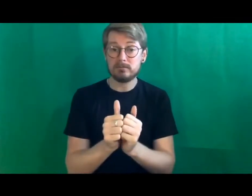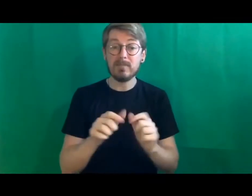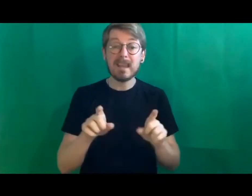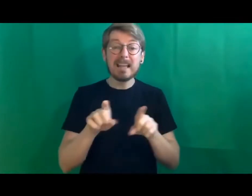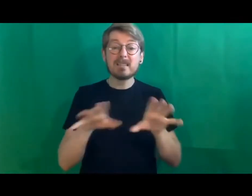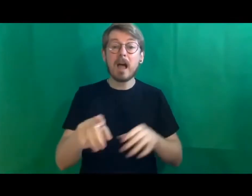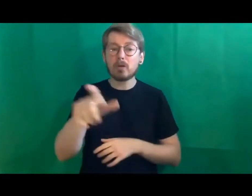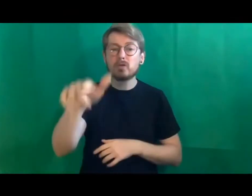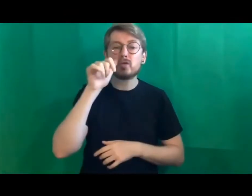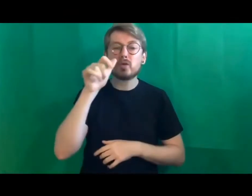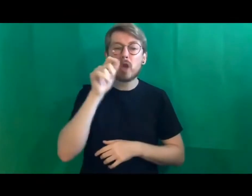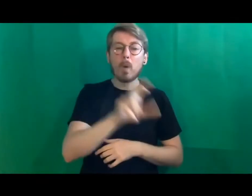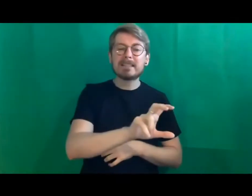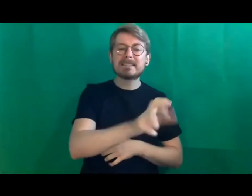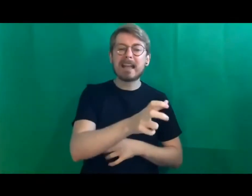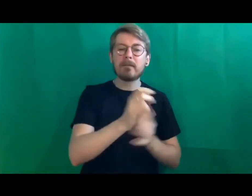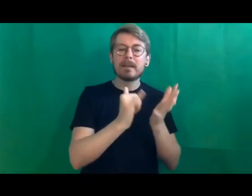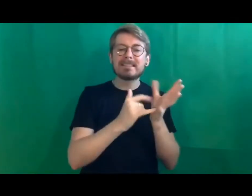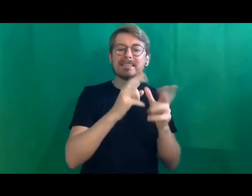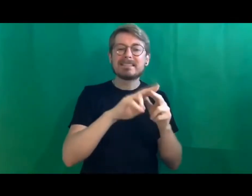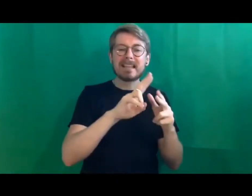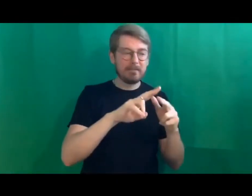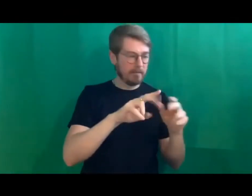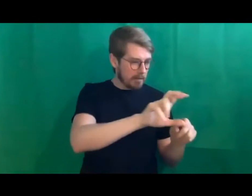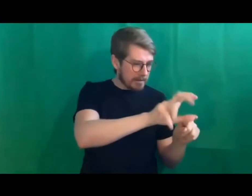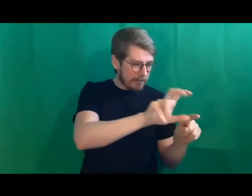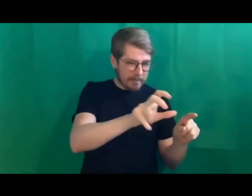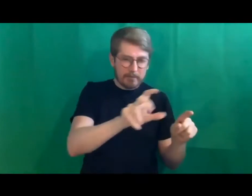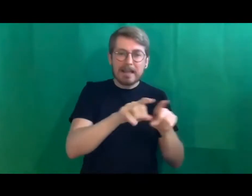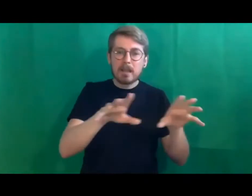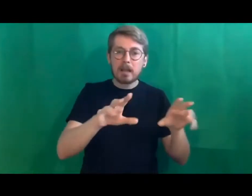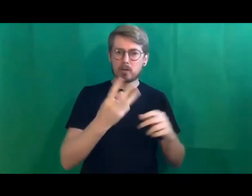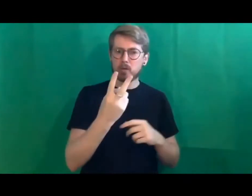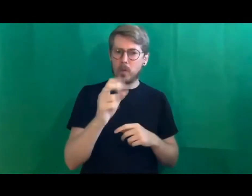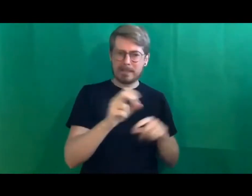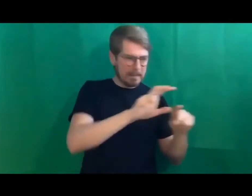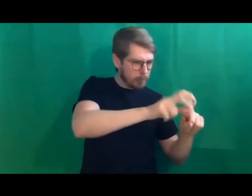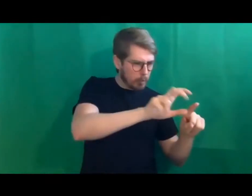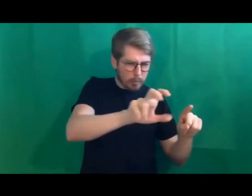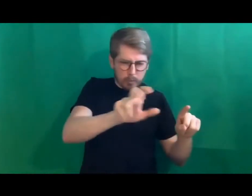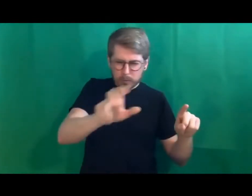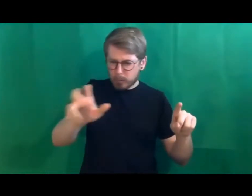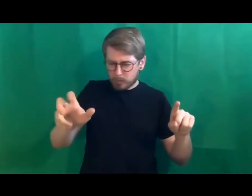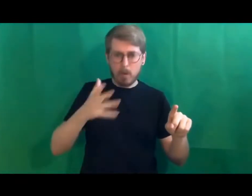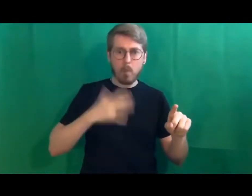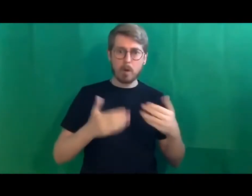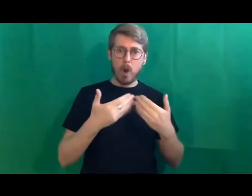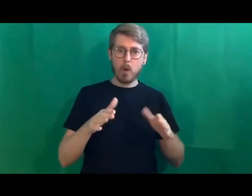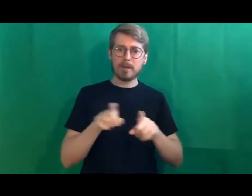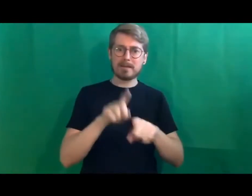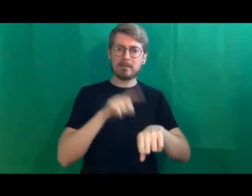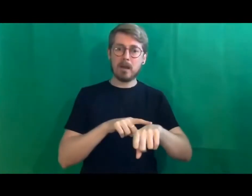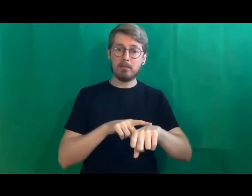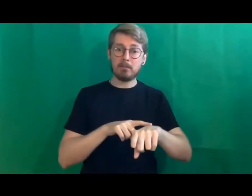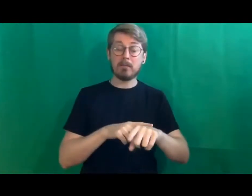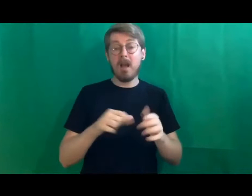once and hoping that the right combination clicks on all of them at the same time and it's probably you know no exaggeration it has it has been exhausting